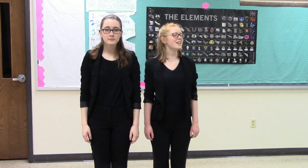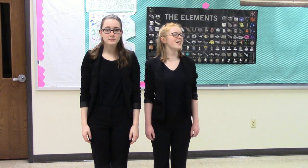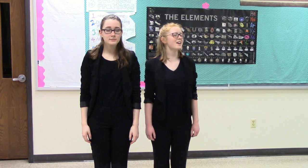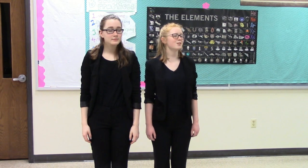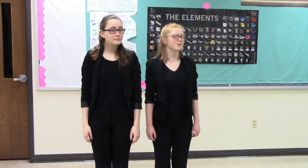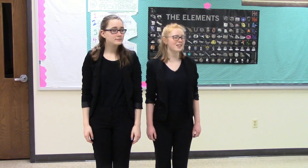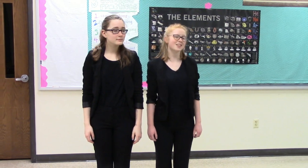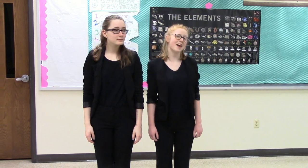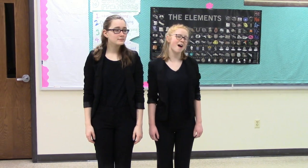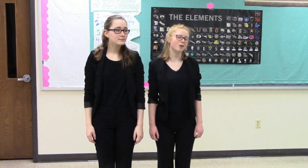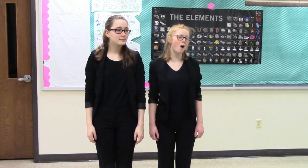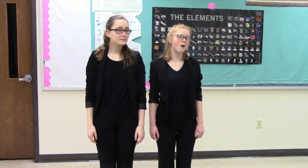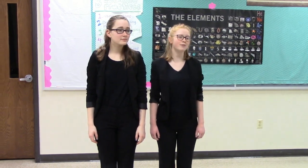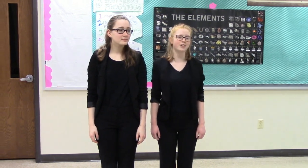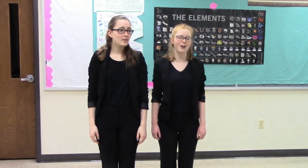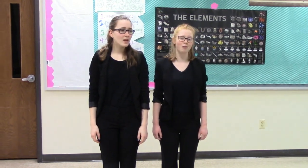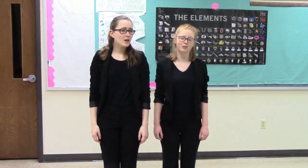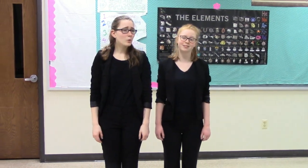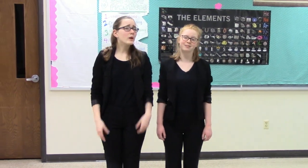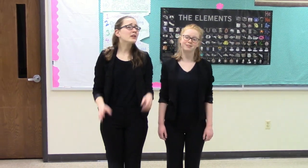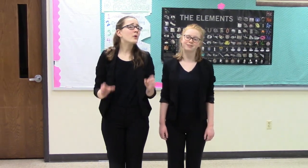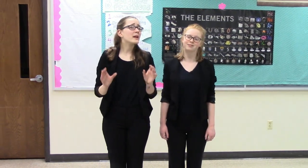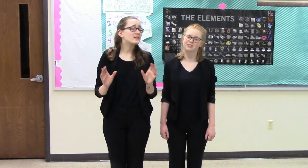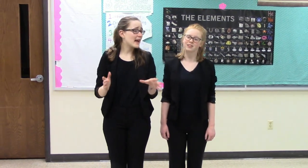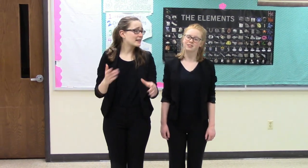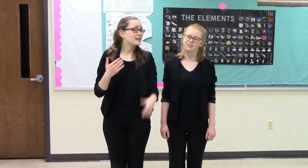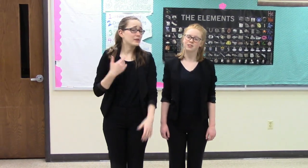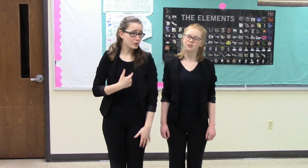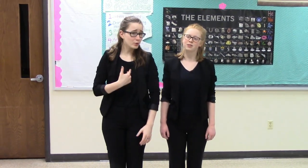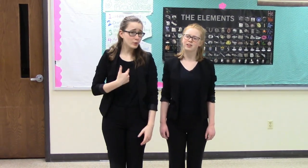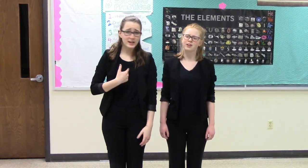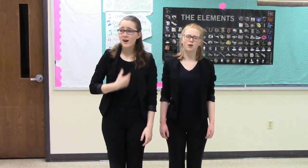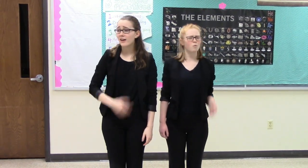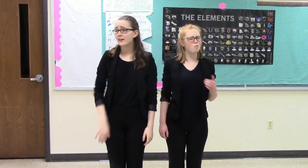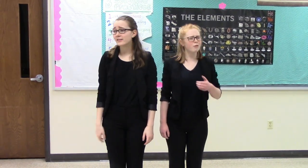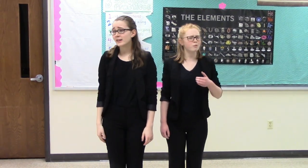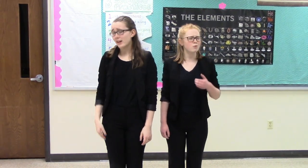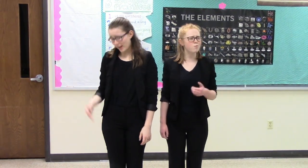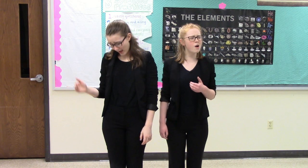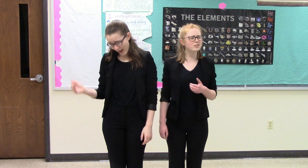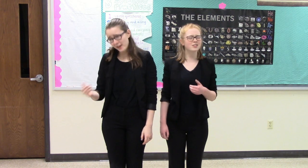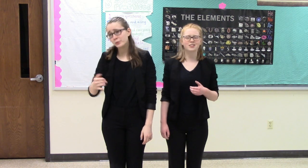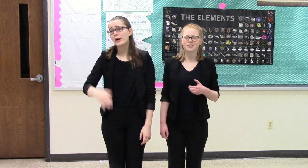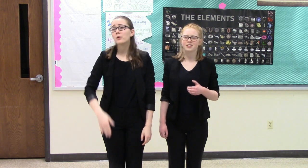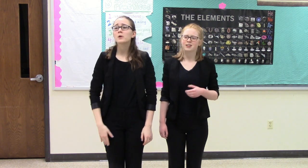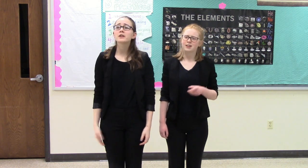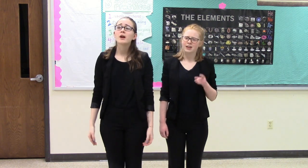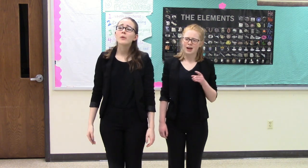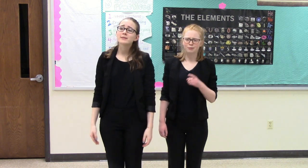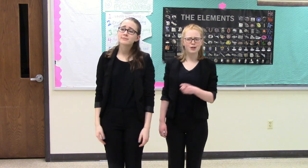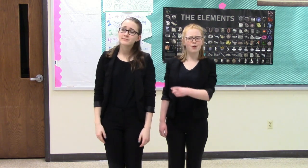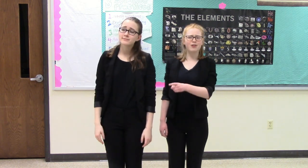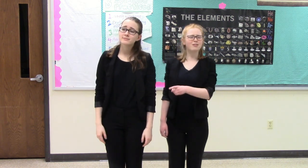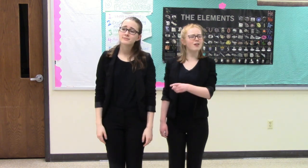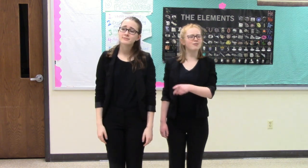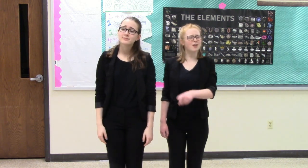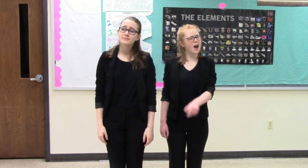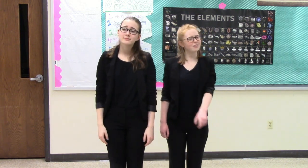Teenagers think they have it all figured out. We know exactly who we are, what we want, and where we're going. we know that none of that